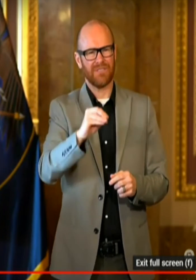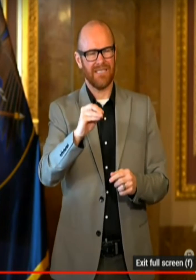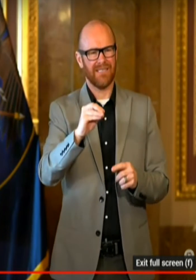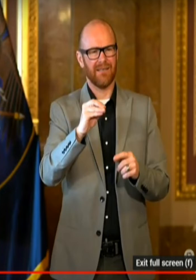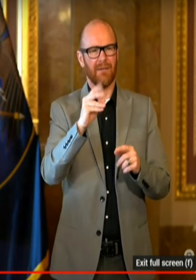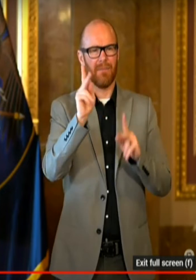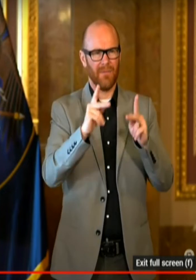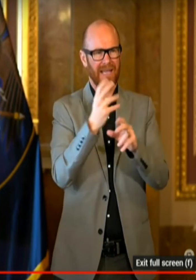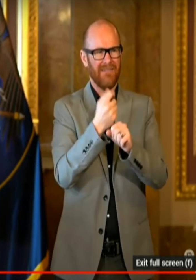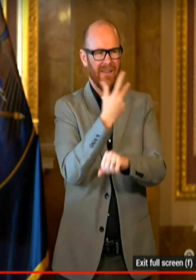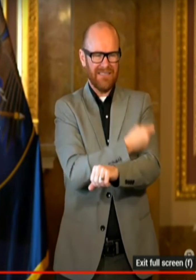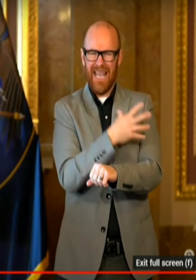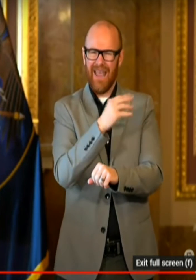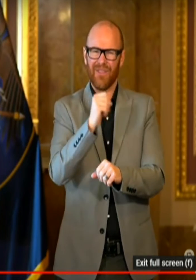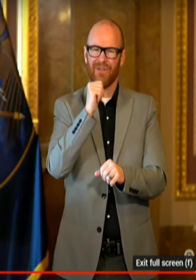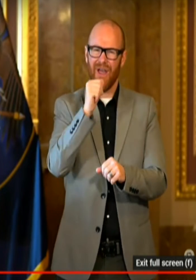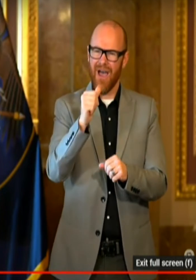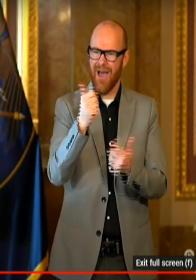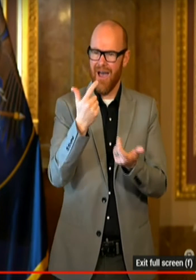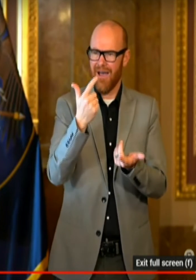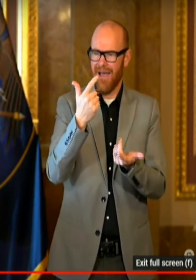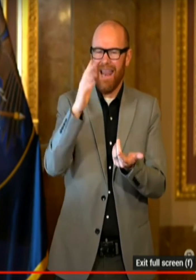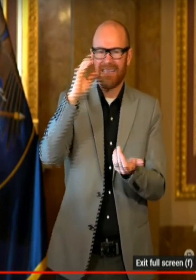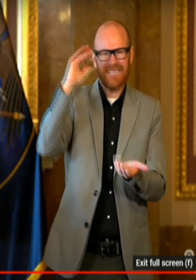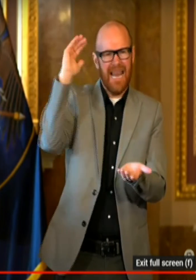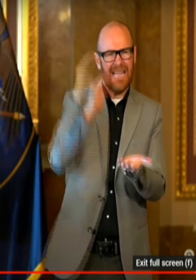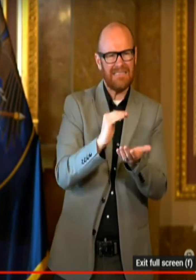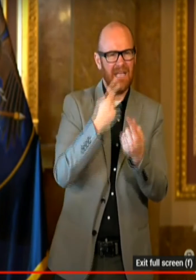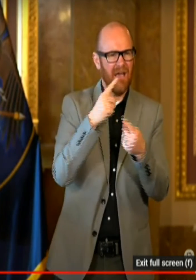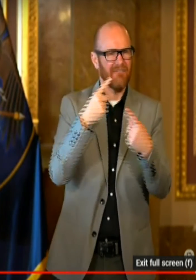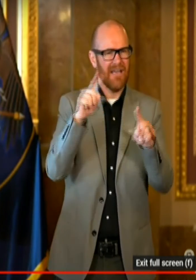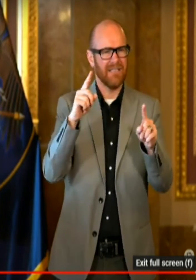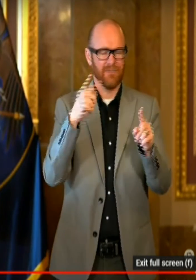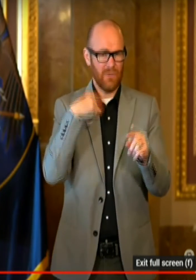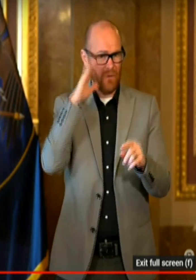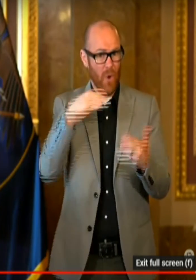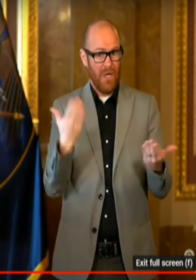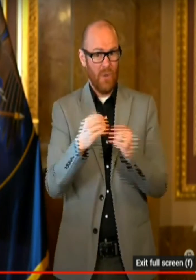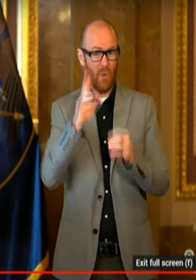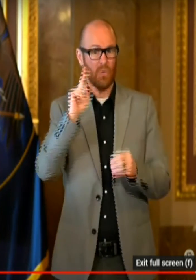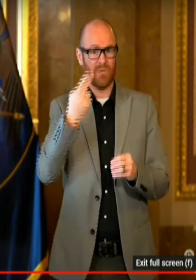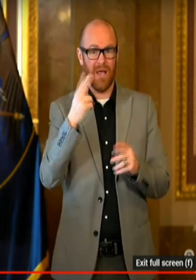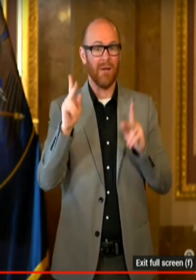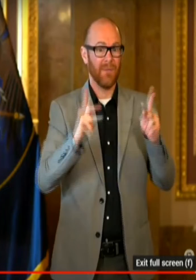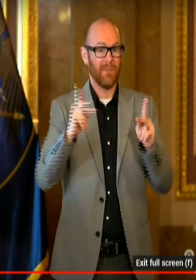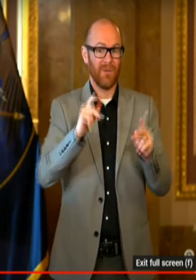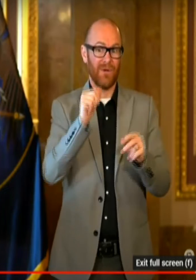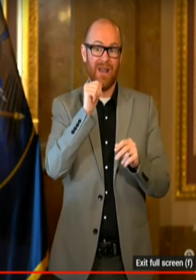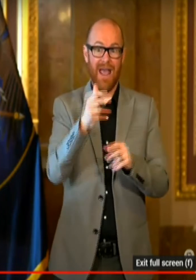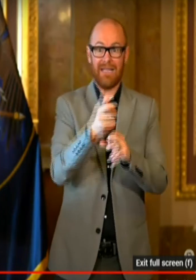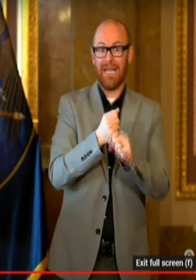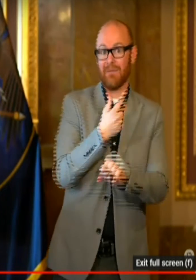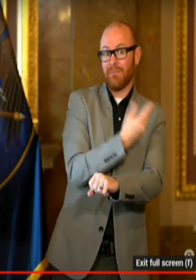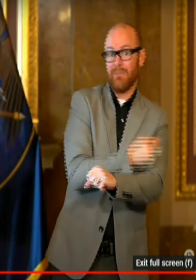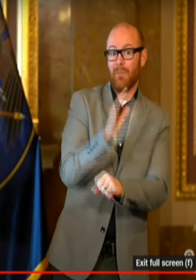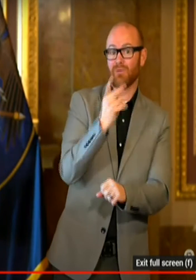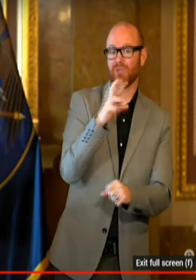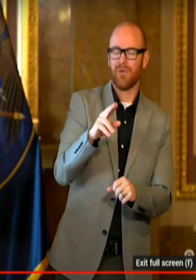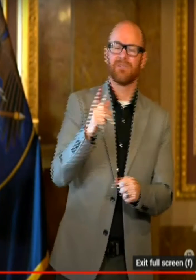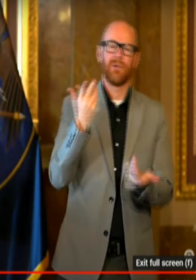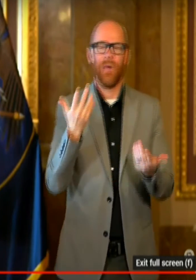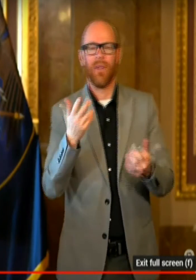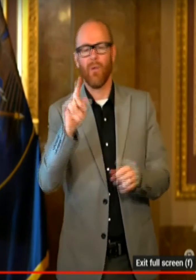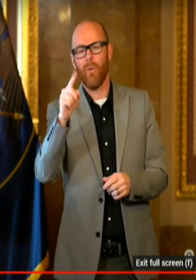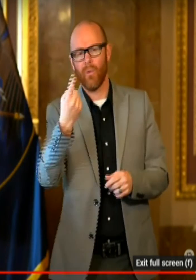as they were at that point unless people are getting boosted, which we know they aren't in Utah generally. So... Actually, lots of people are getting boosted. Well, only